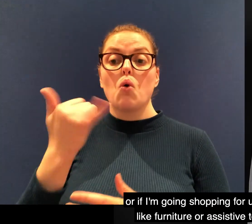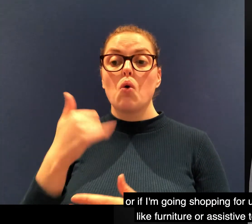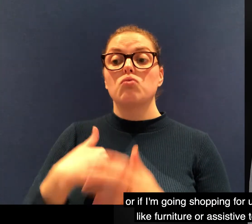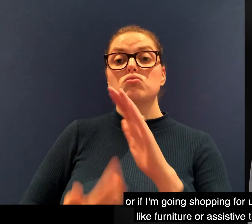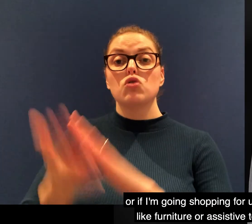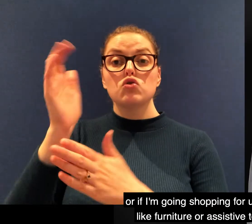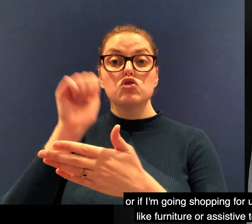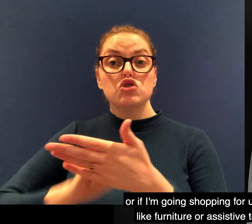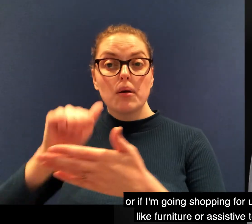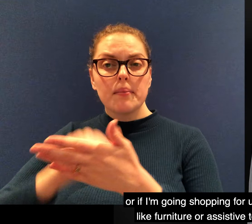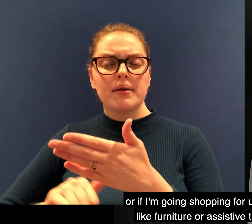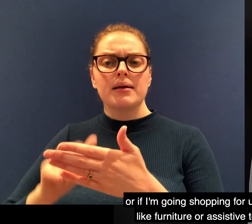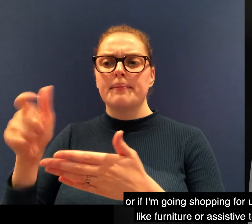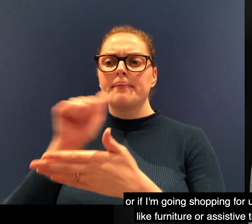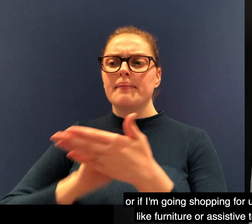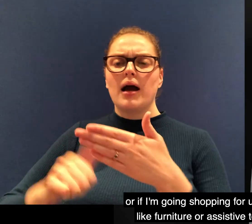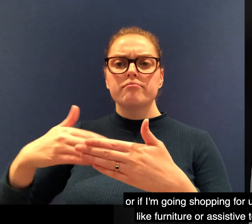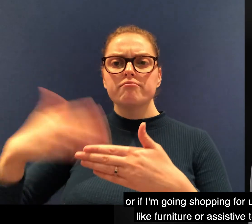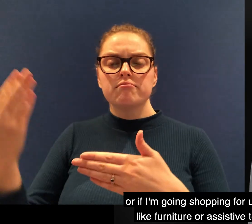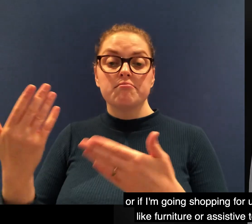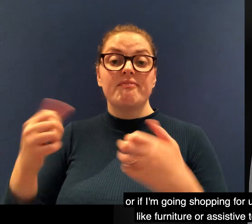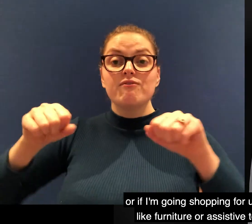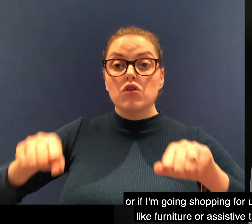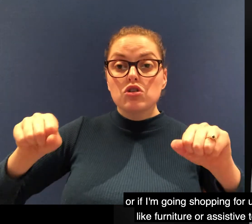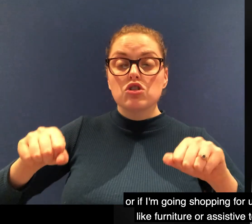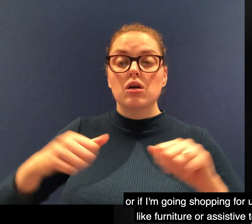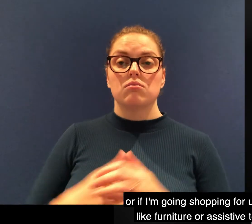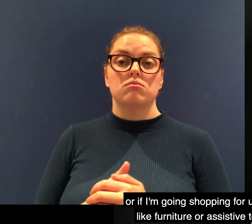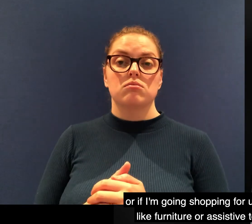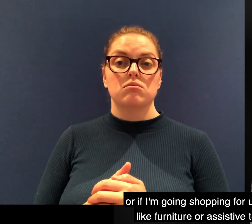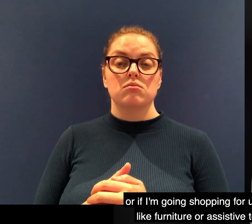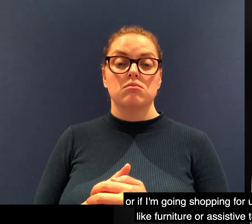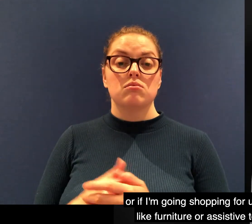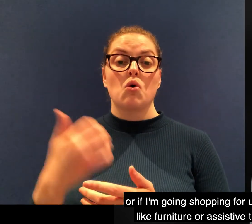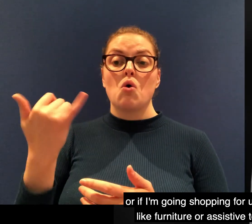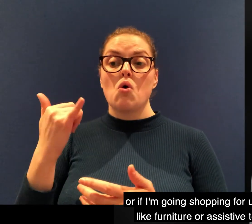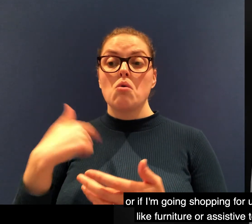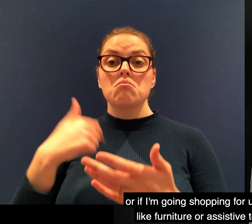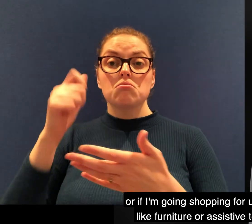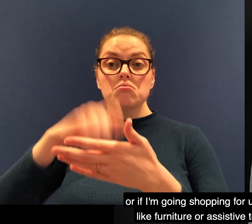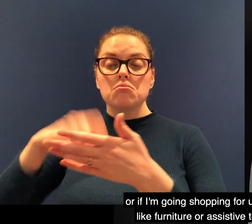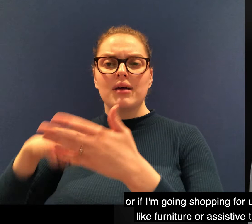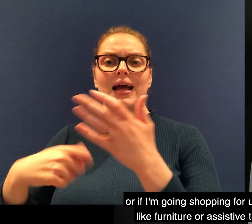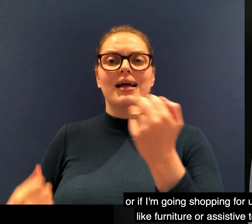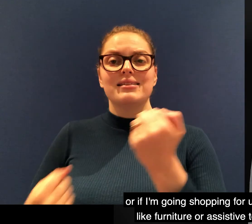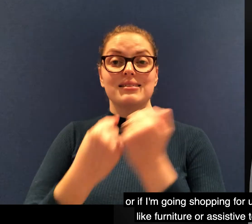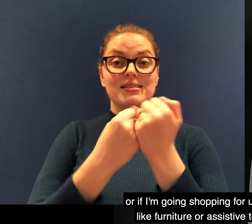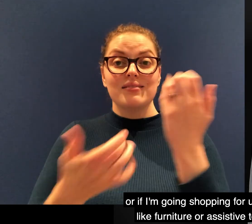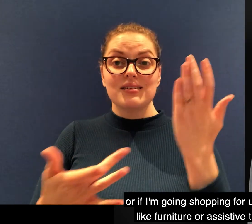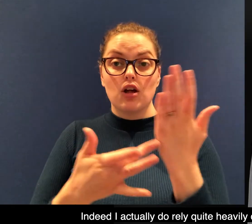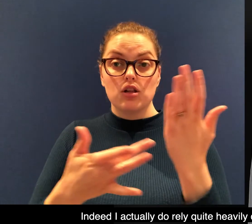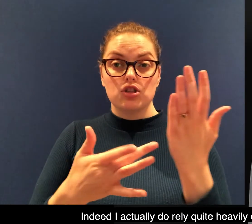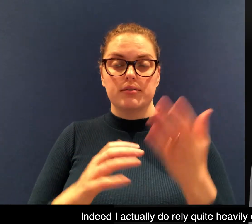I'm going shopping for unusual items like furniture or assistive